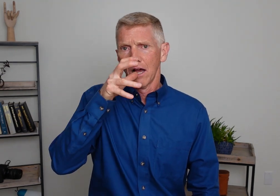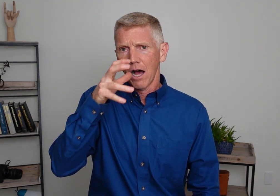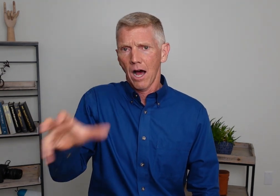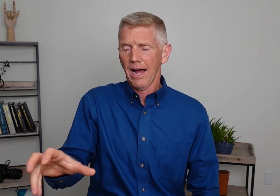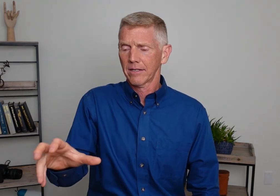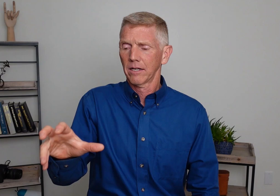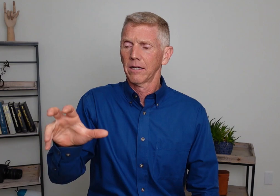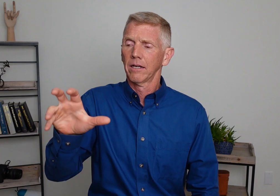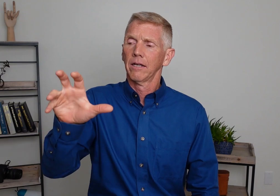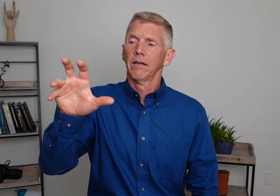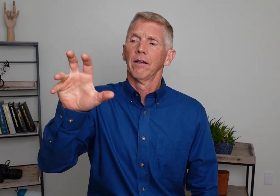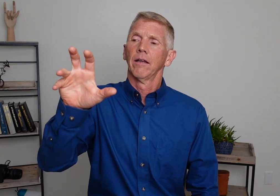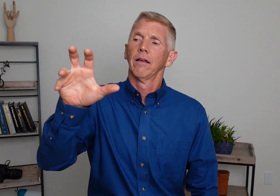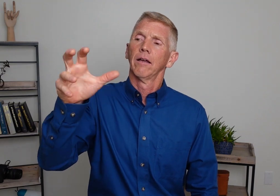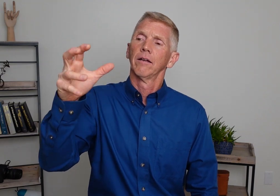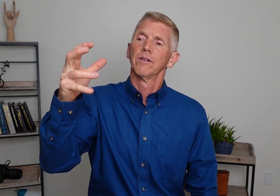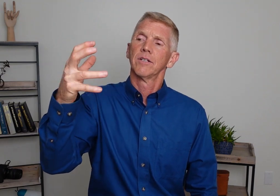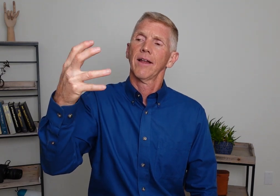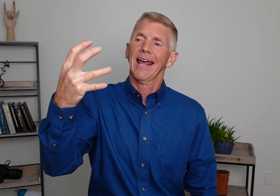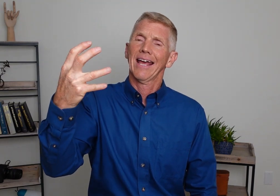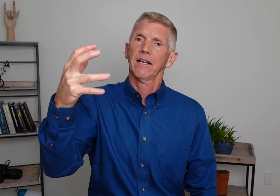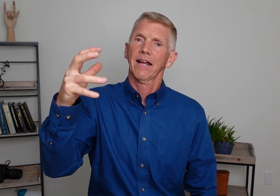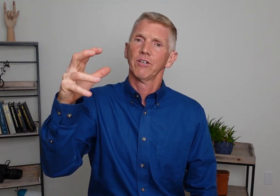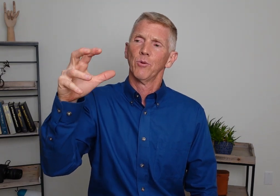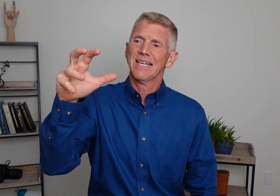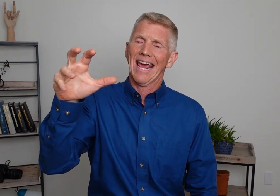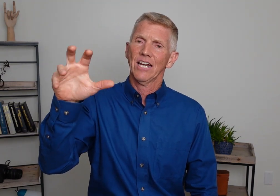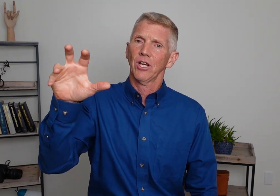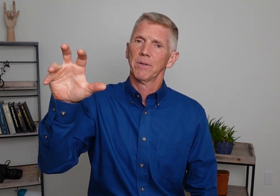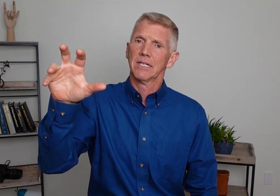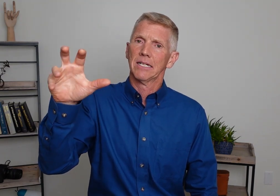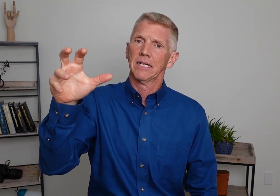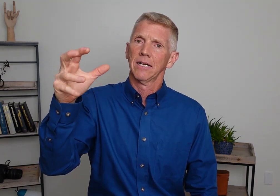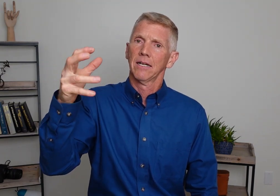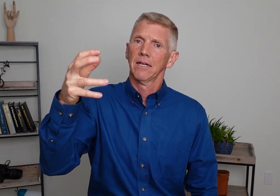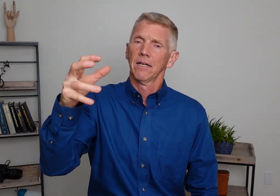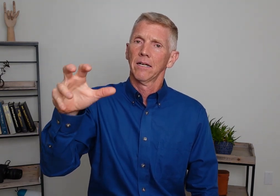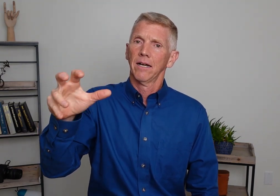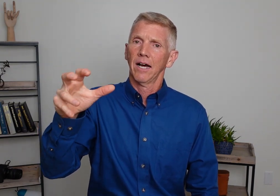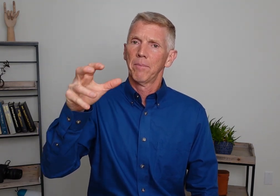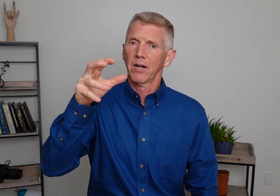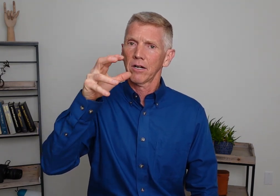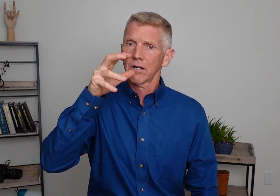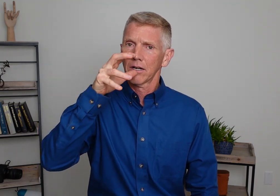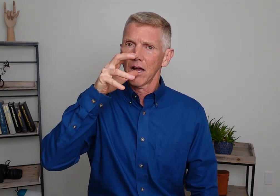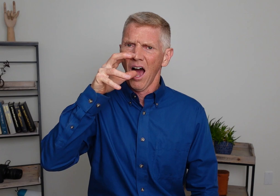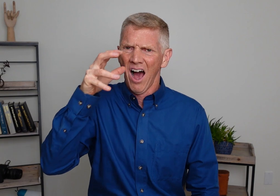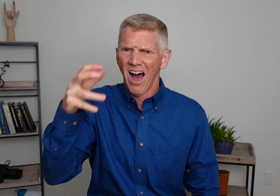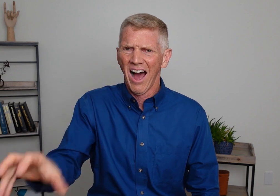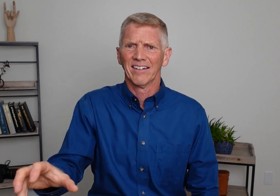Hot. See that hand? Kind of a unique hand shape, isn't it? Up here. Hot.